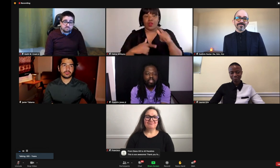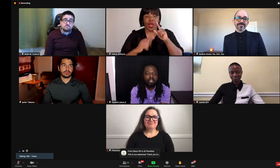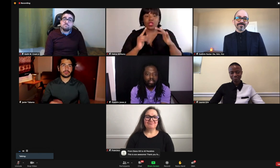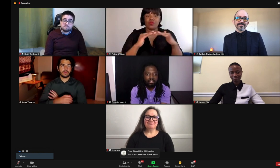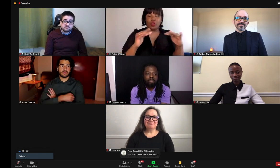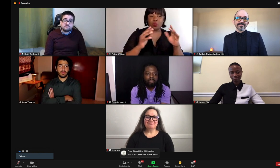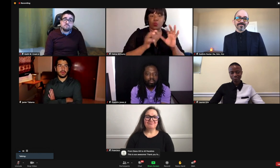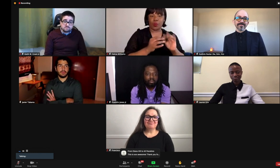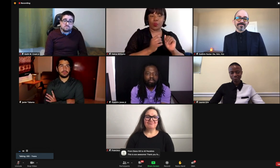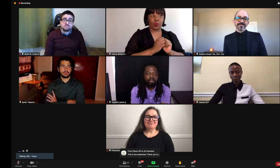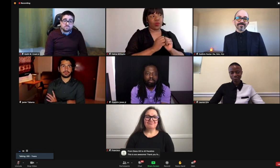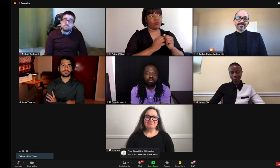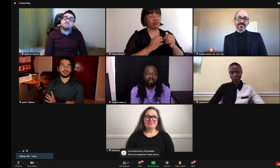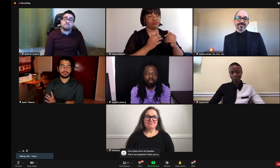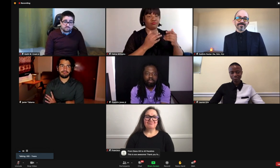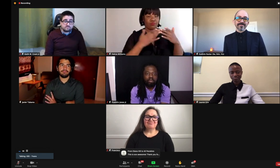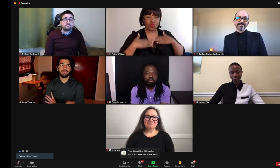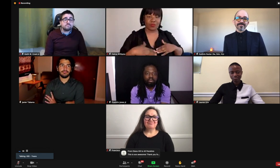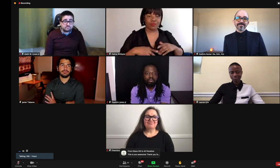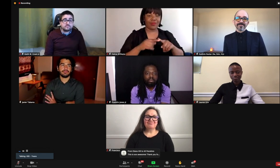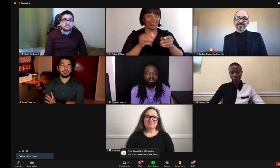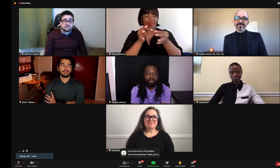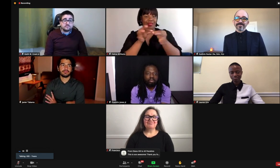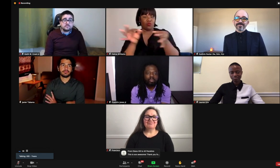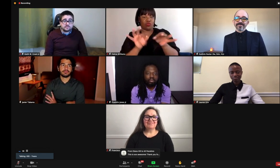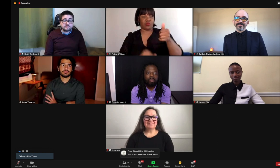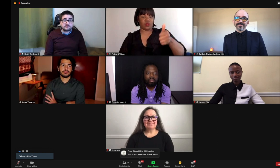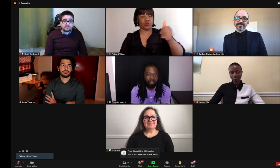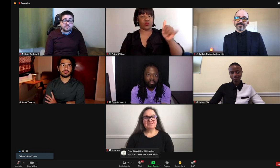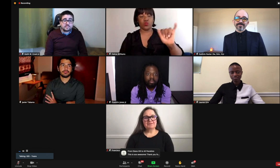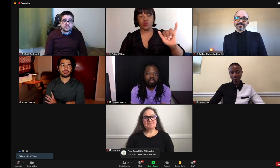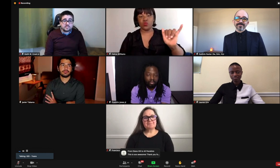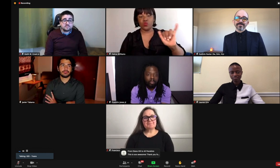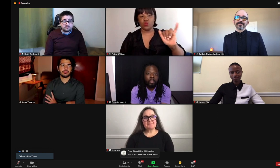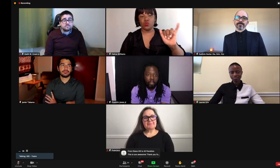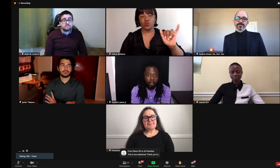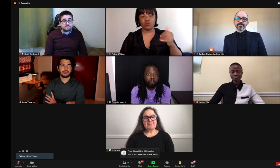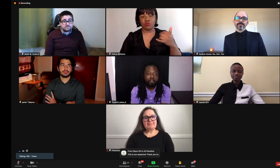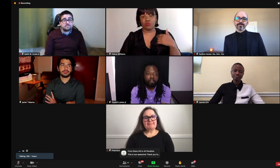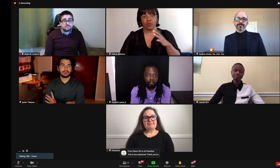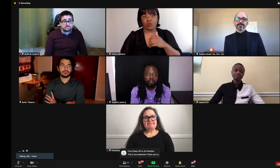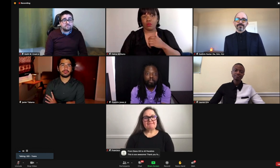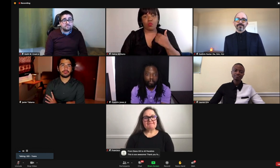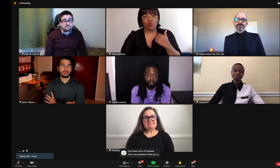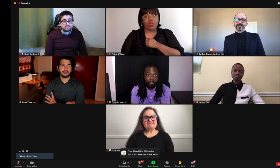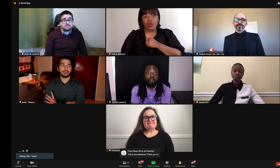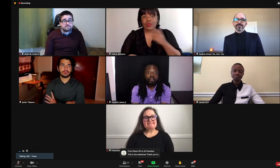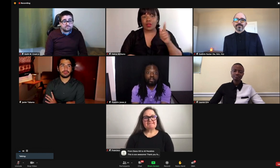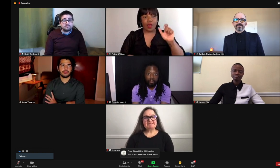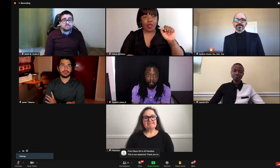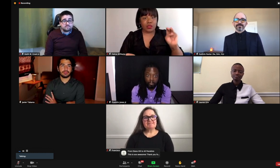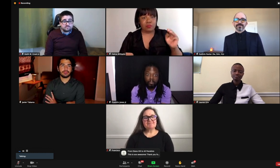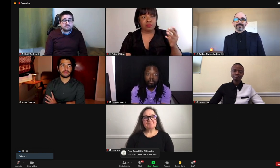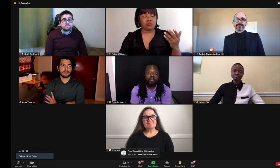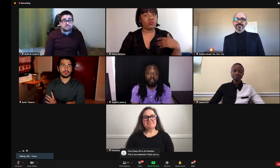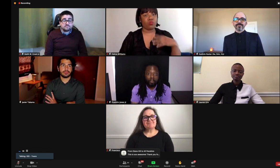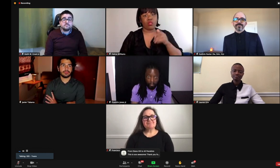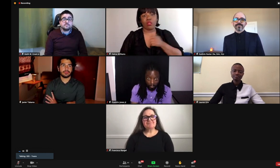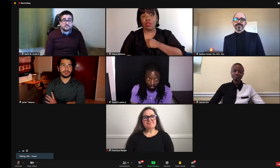diversity is very important. And not only when we're talking about physical, you know, people, but also diversity in language.